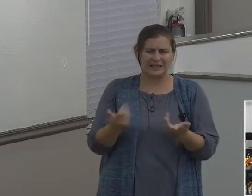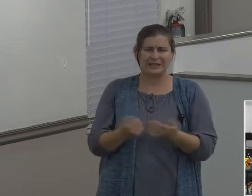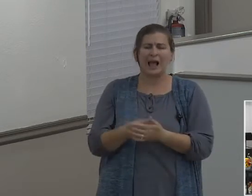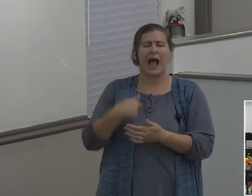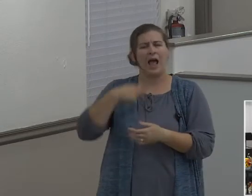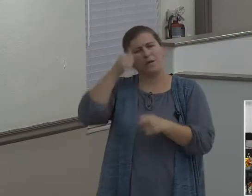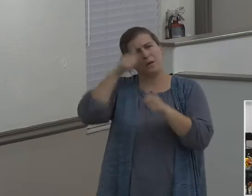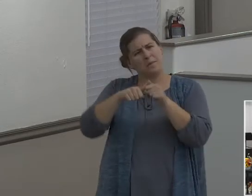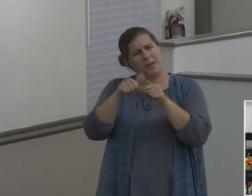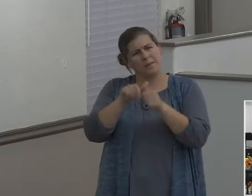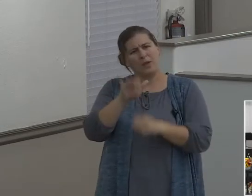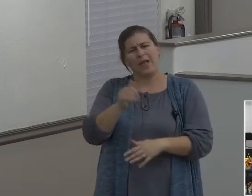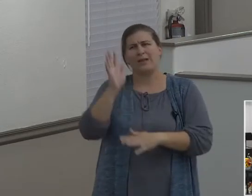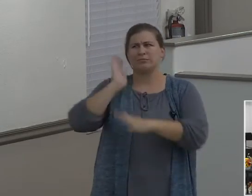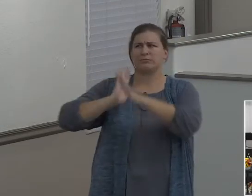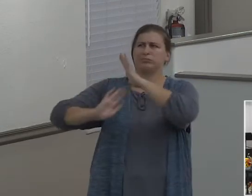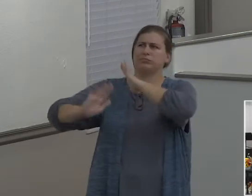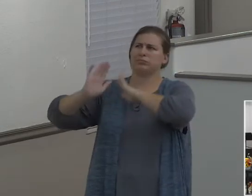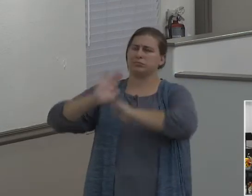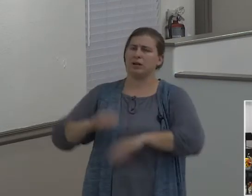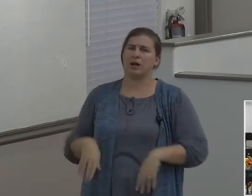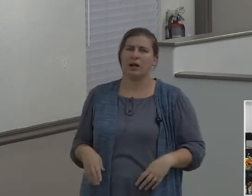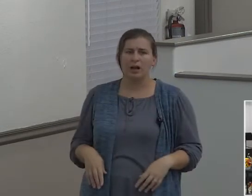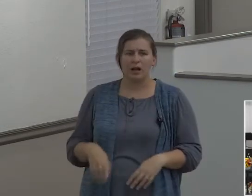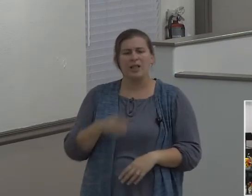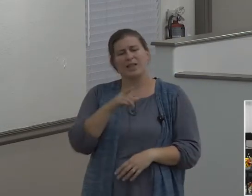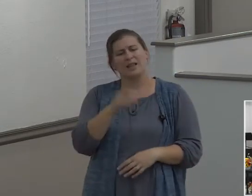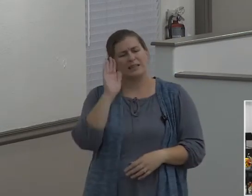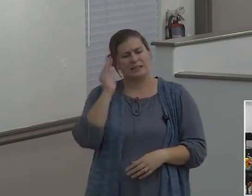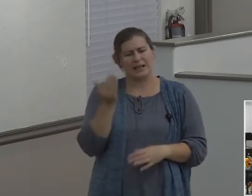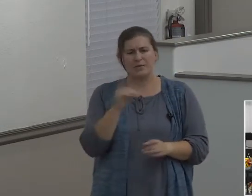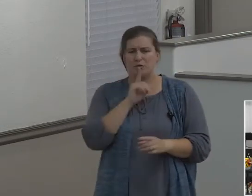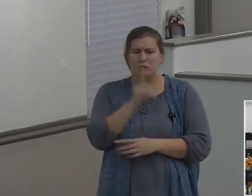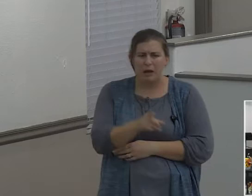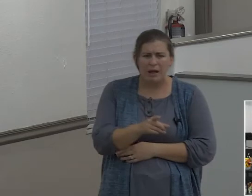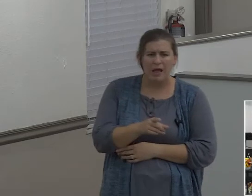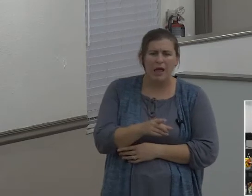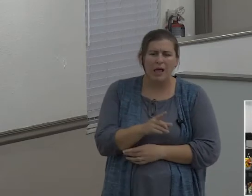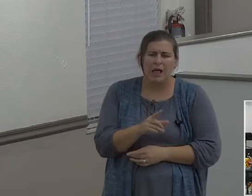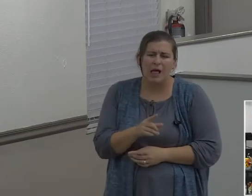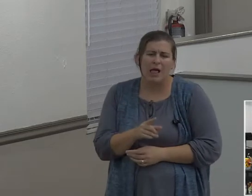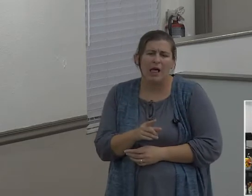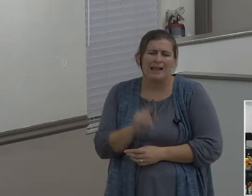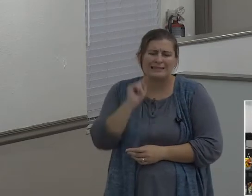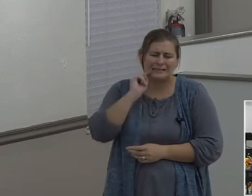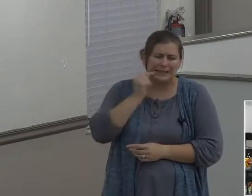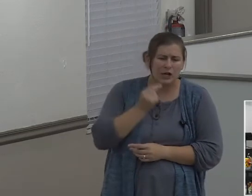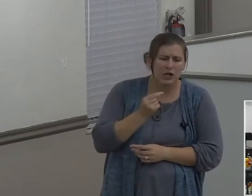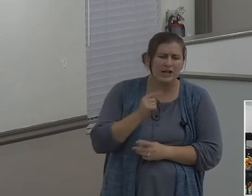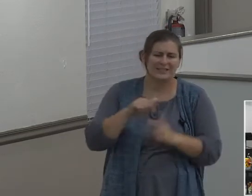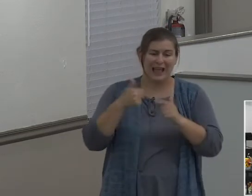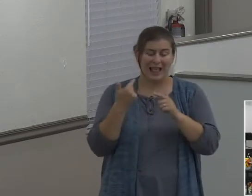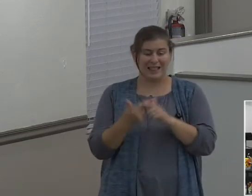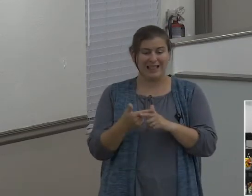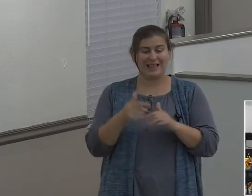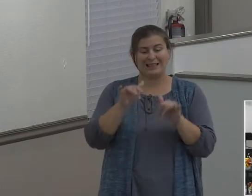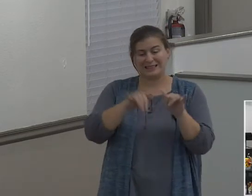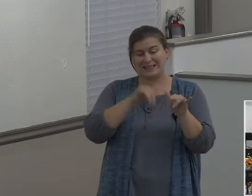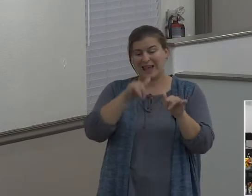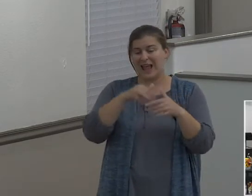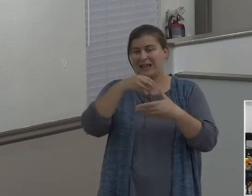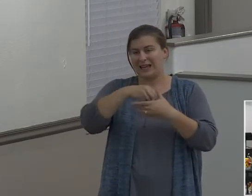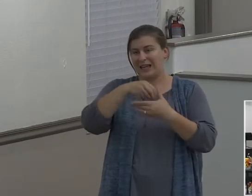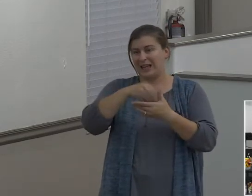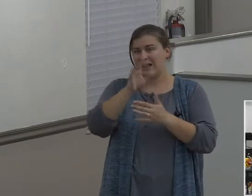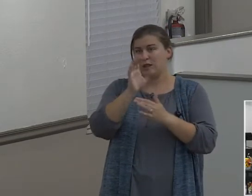telling you, these people came across as genuine and just sincere and all this stuff, and they hung around until being